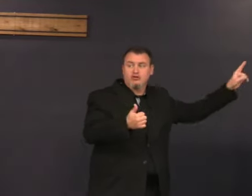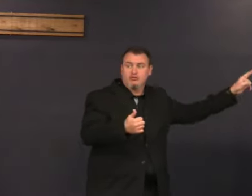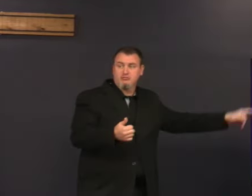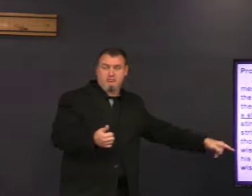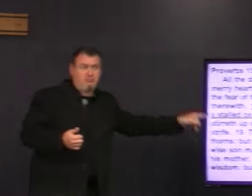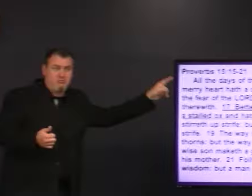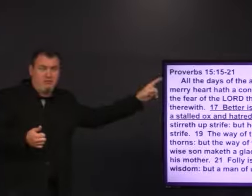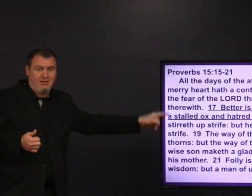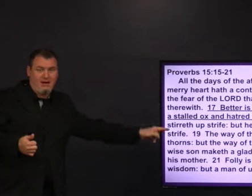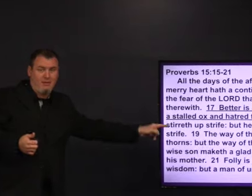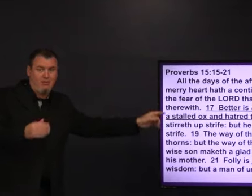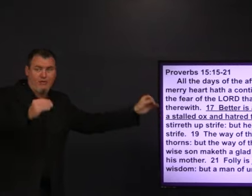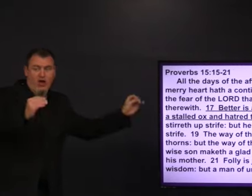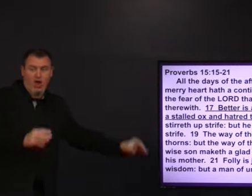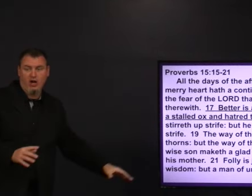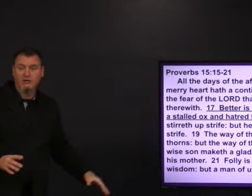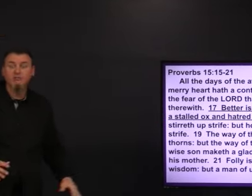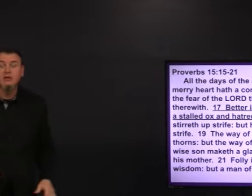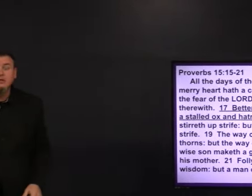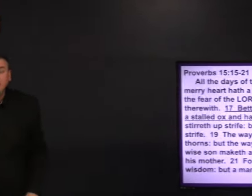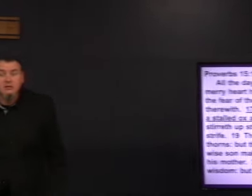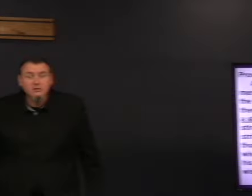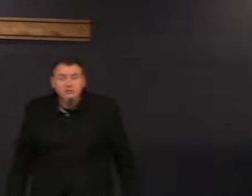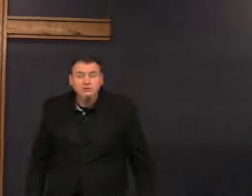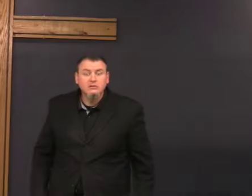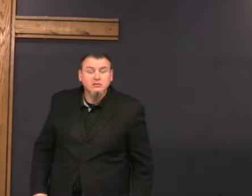is there anything else oh